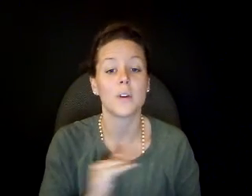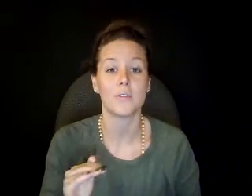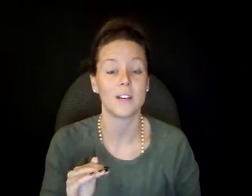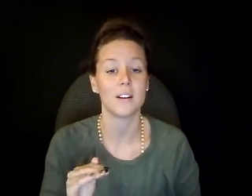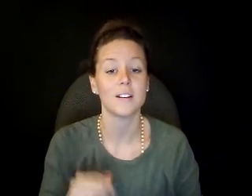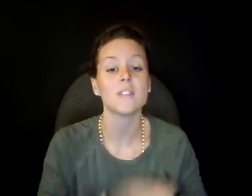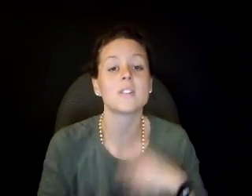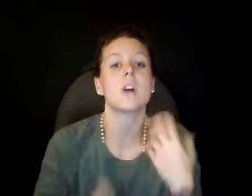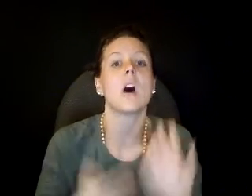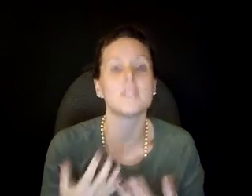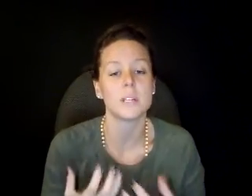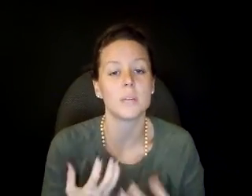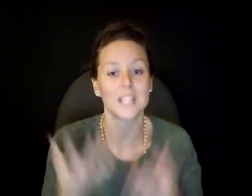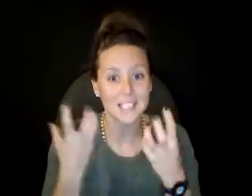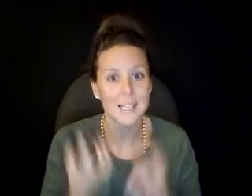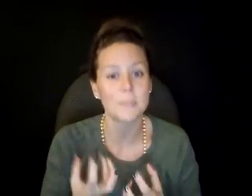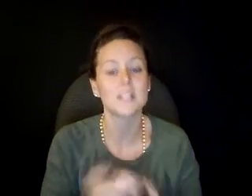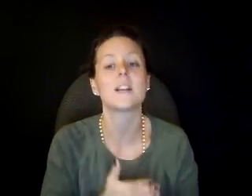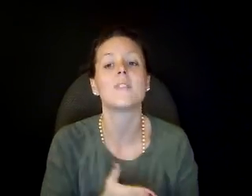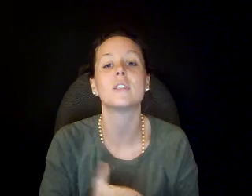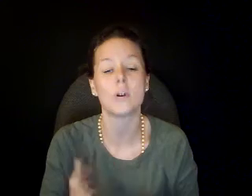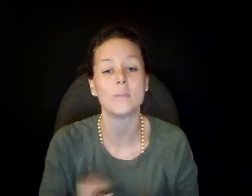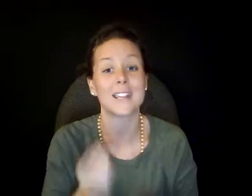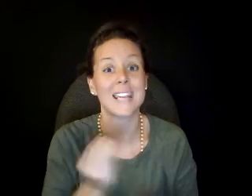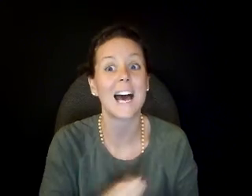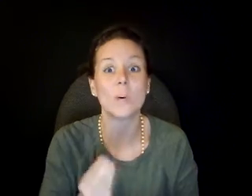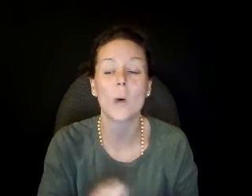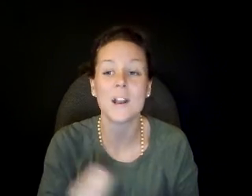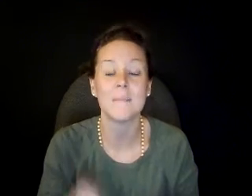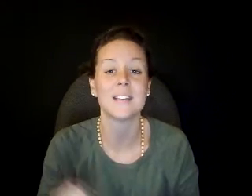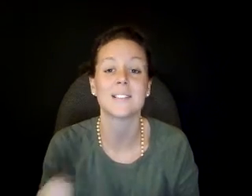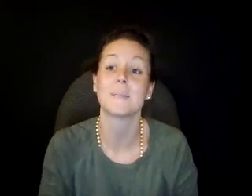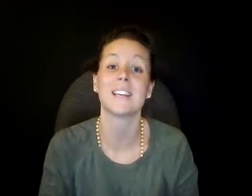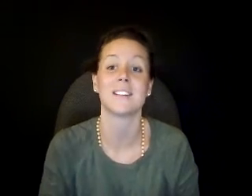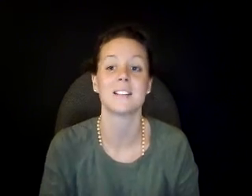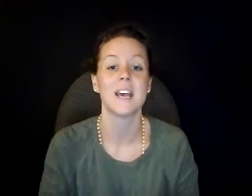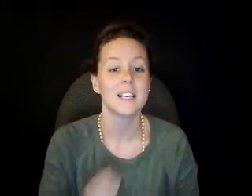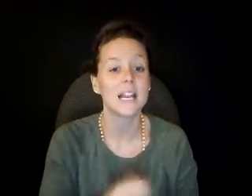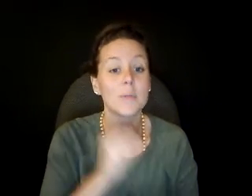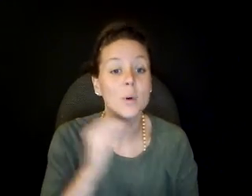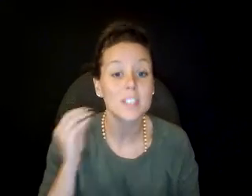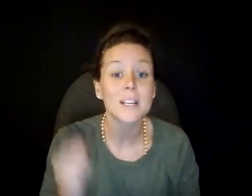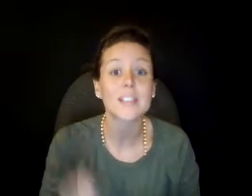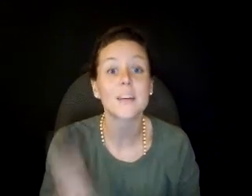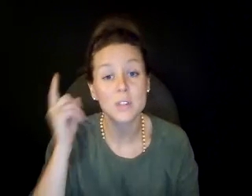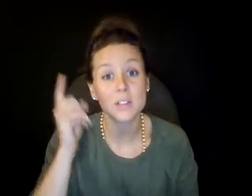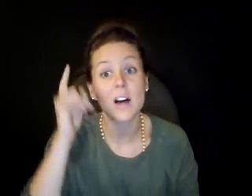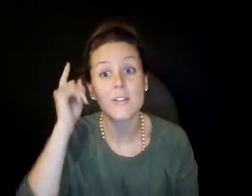fear. And this is ultimately what the acceptance of the atonement, the atonement, means, is that I'm going to accept the love